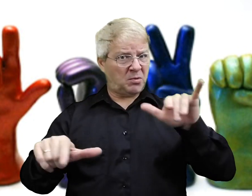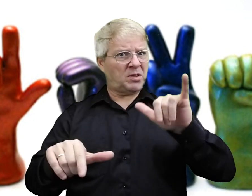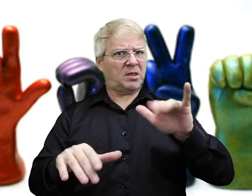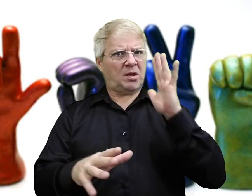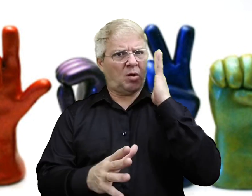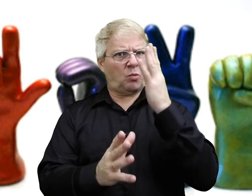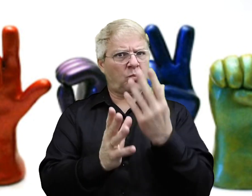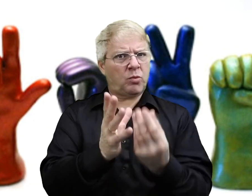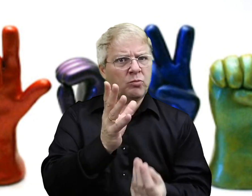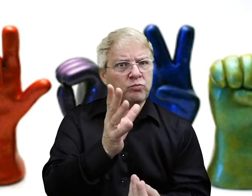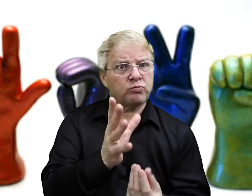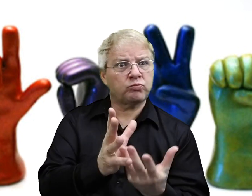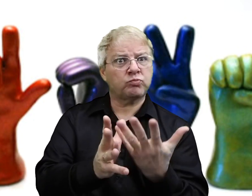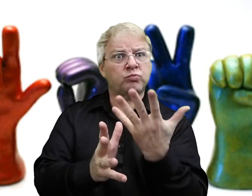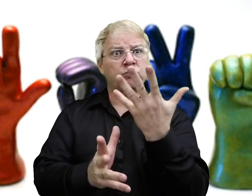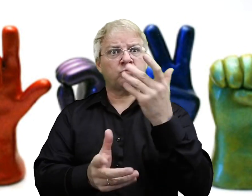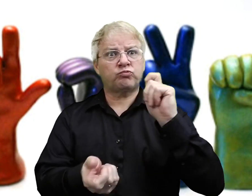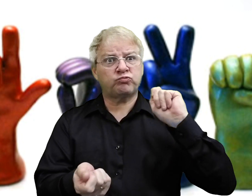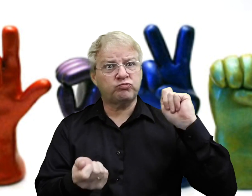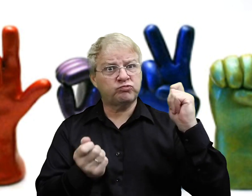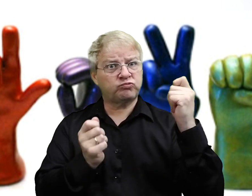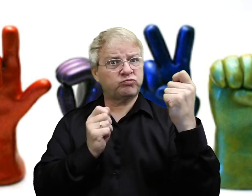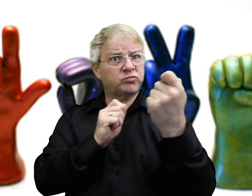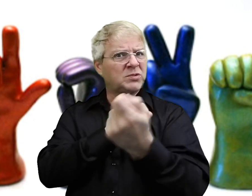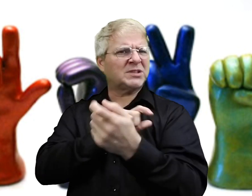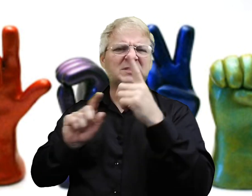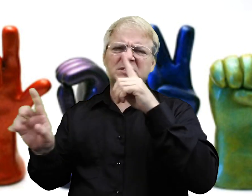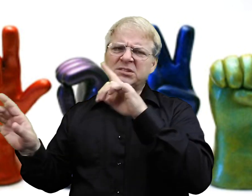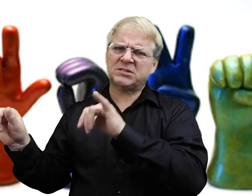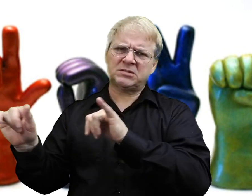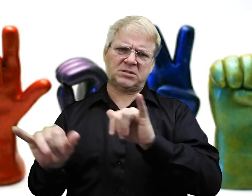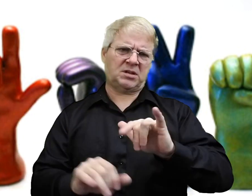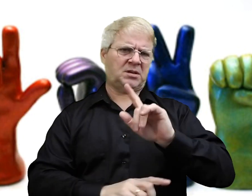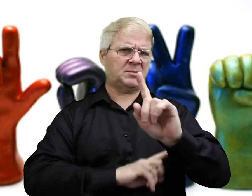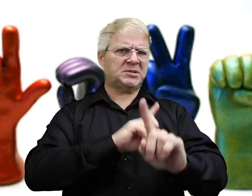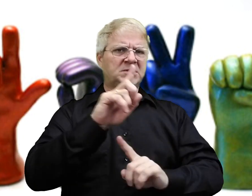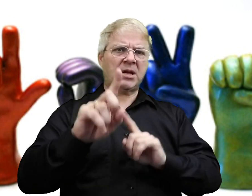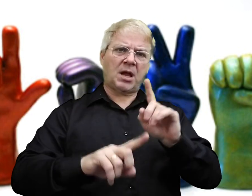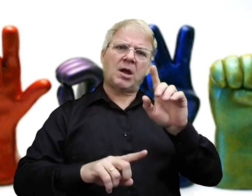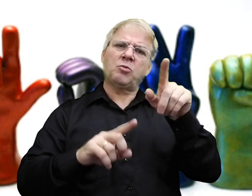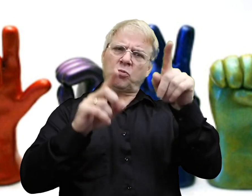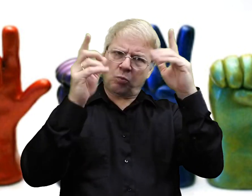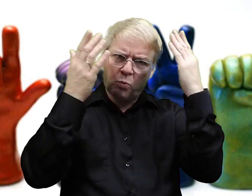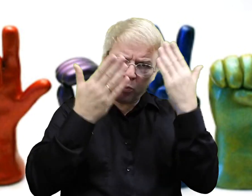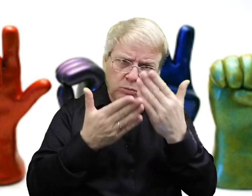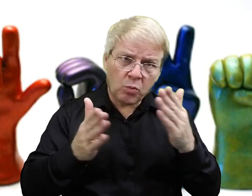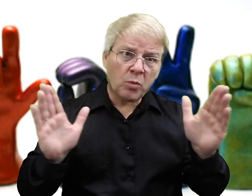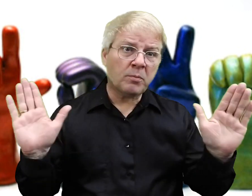same thing with English language. As well as other languages. It's going to evolve. It's the same thing with sign language.